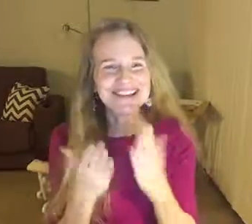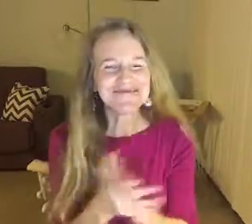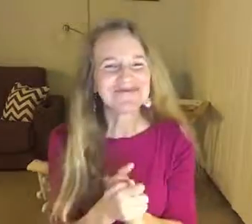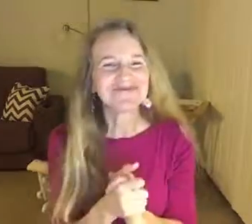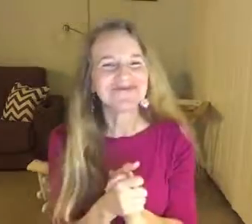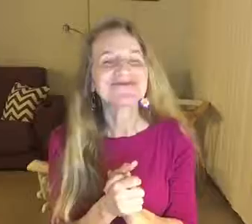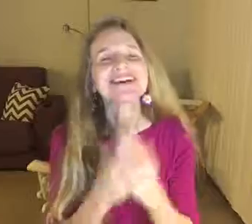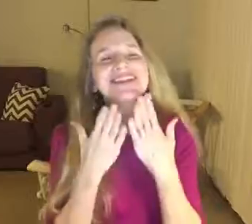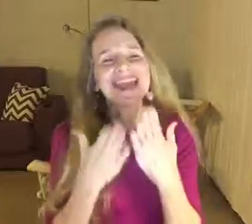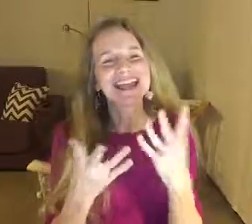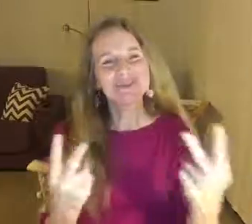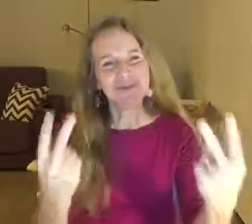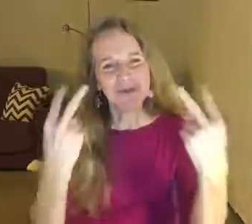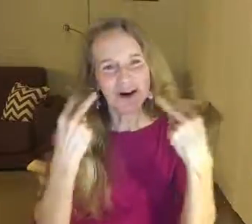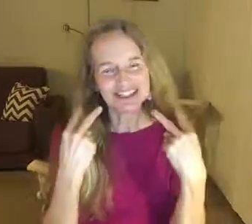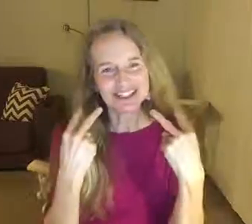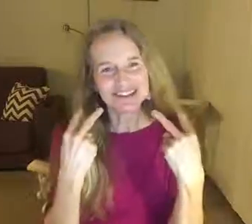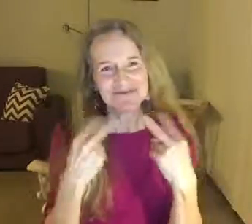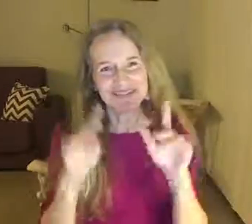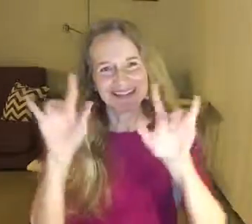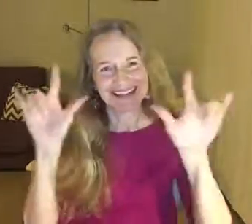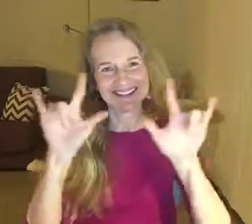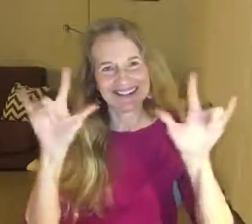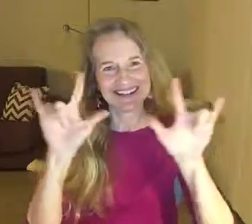you. Thank you for watching. I read.